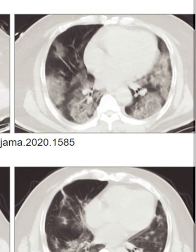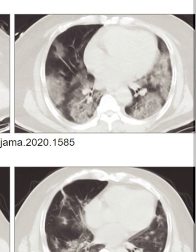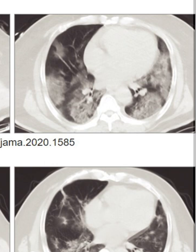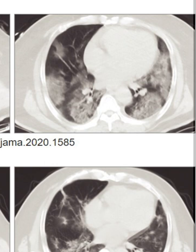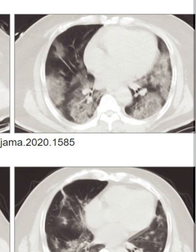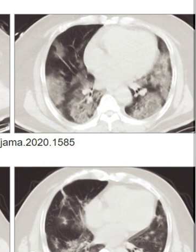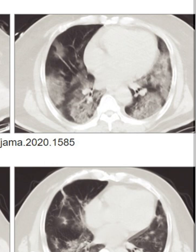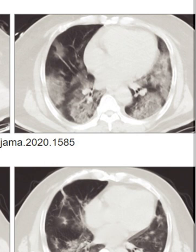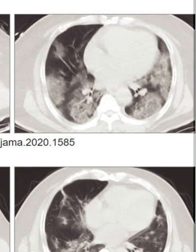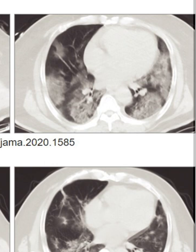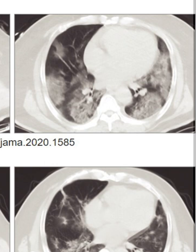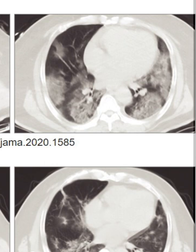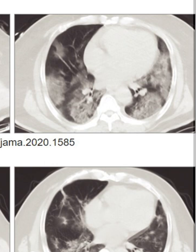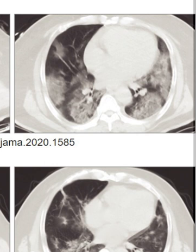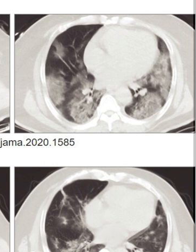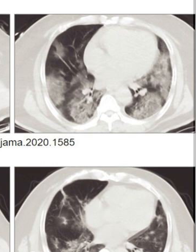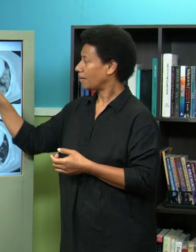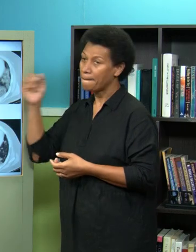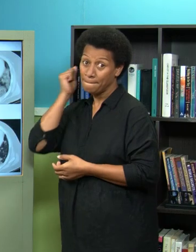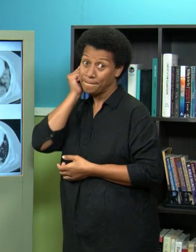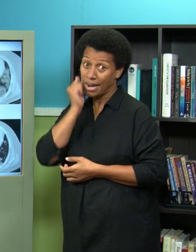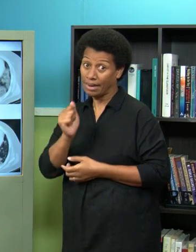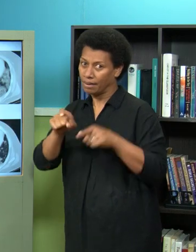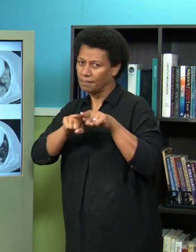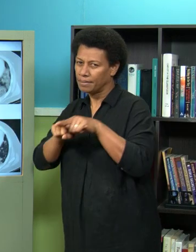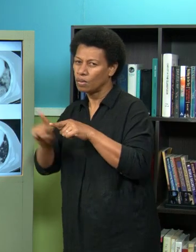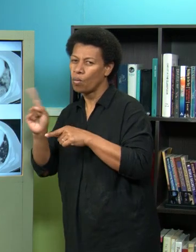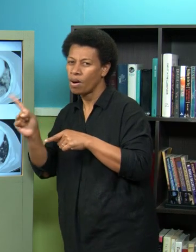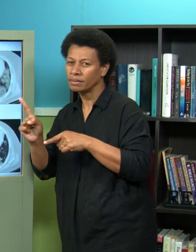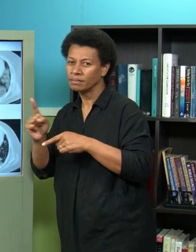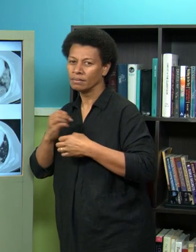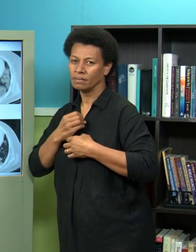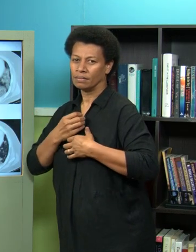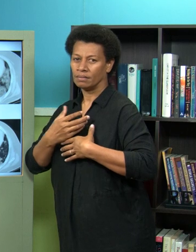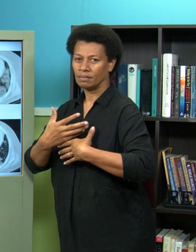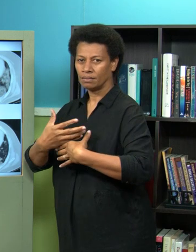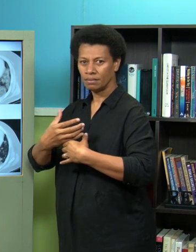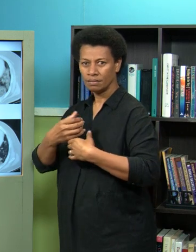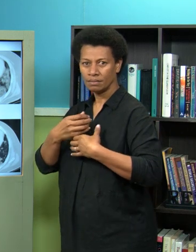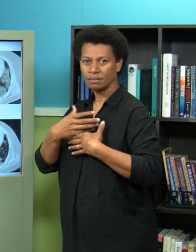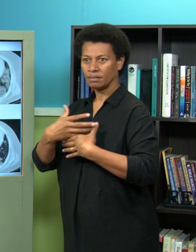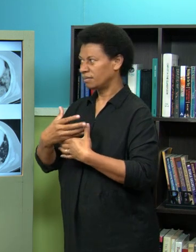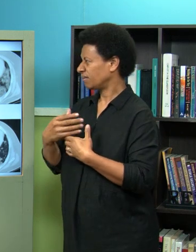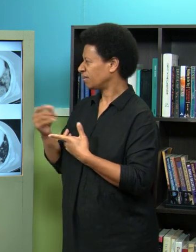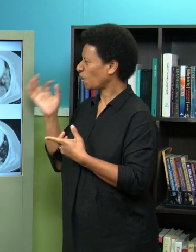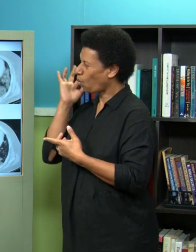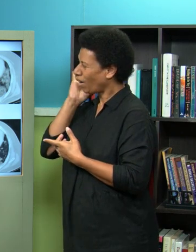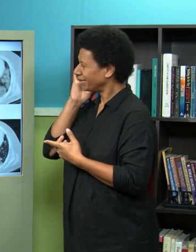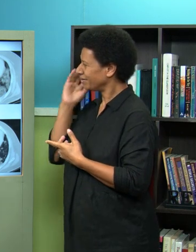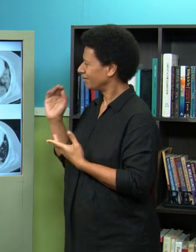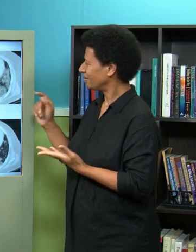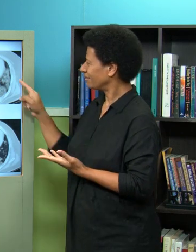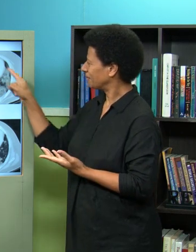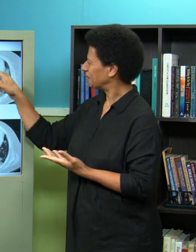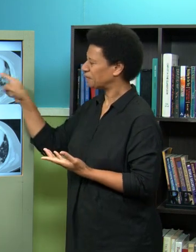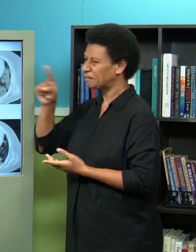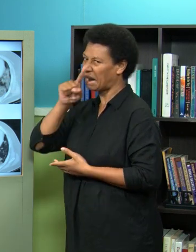lungs that gas exchange is still taking place the white glassy areas there's no gas exchange taking place so if you have a look at the lung this